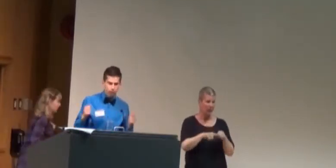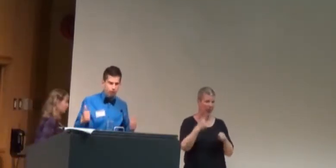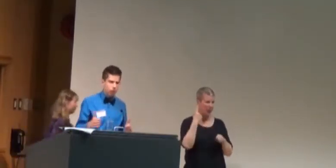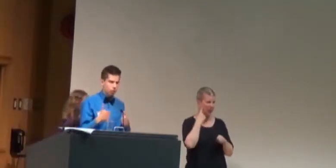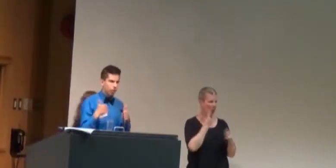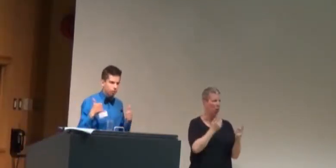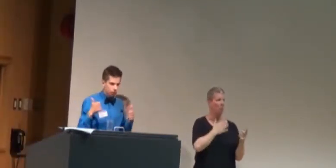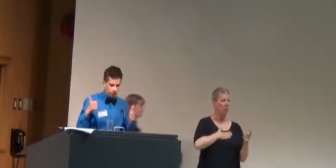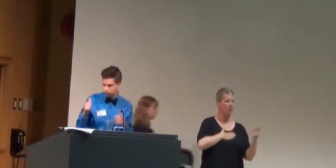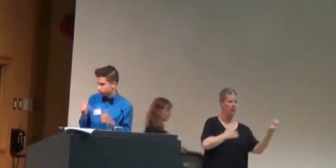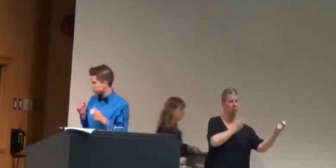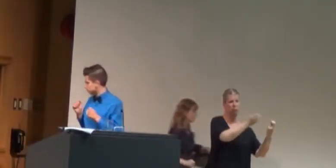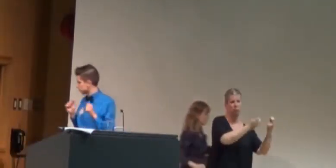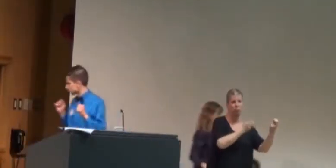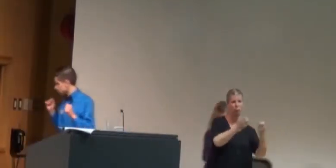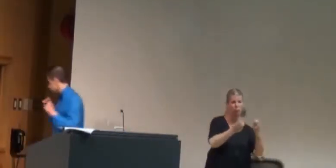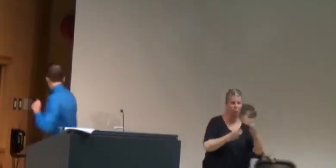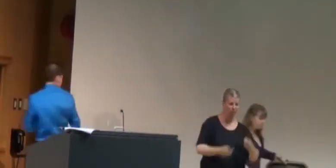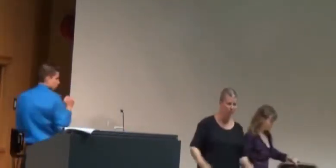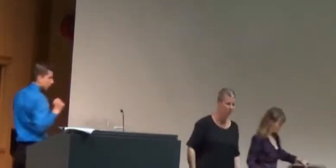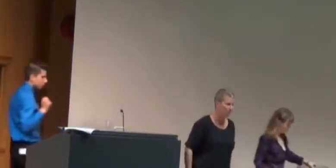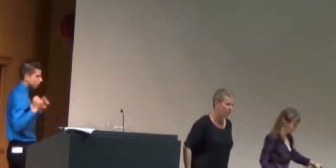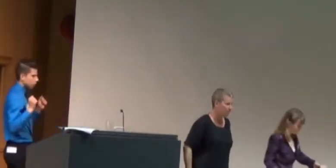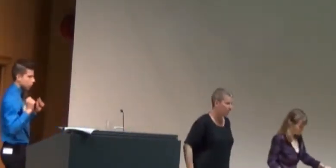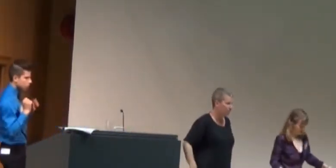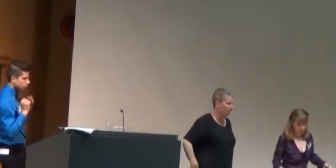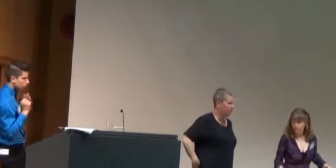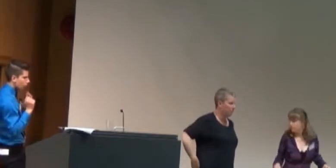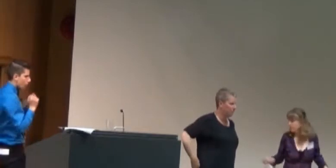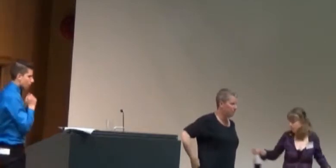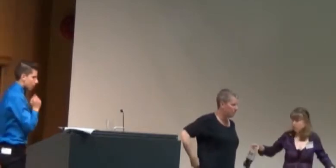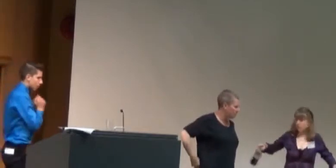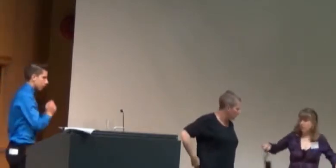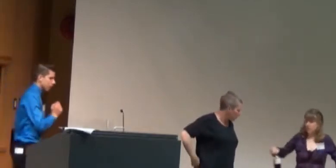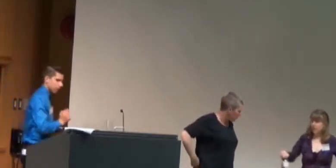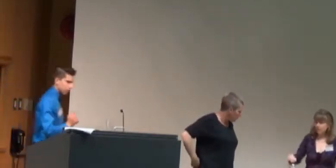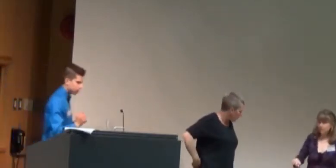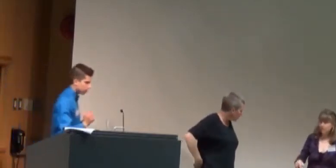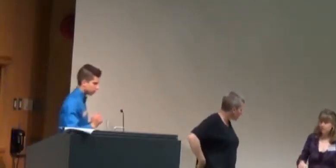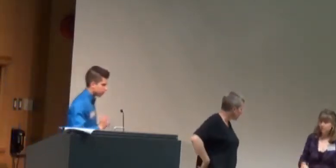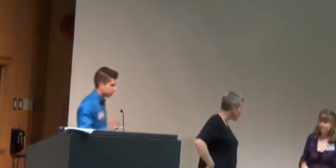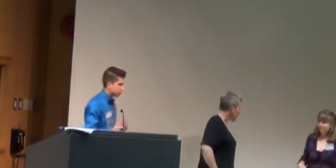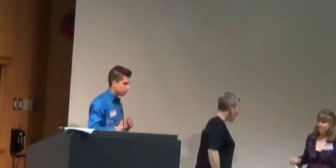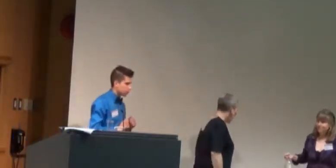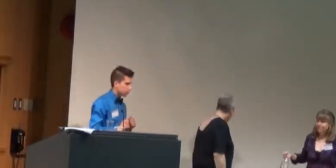And that would be excellent. We have a chairs. Perfect.